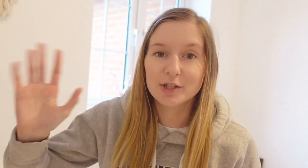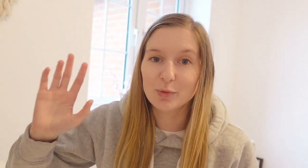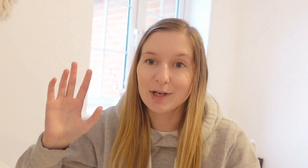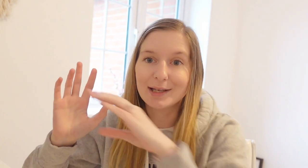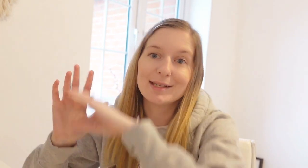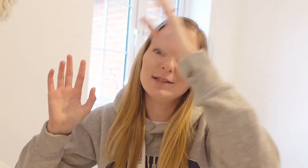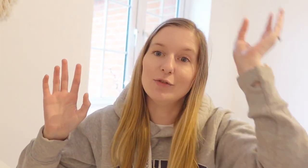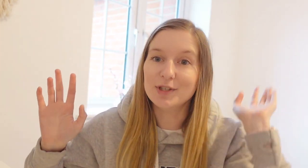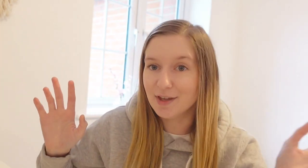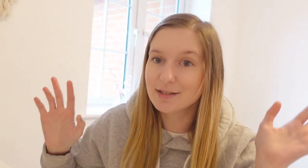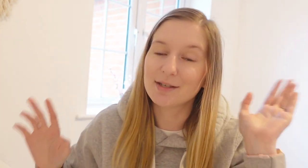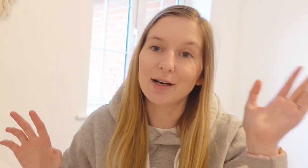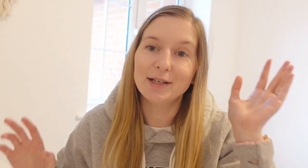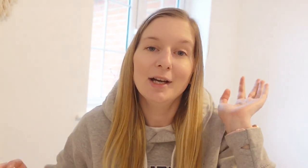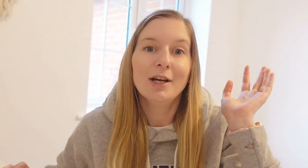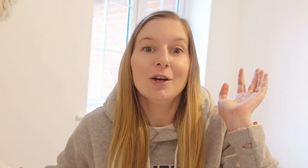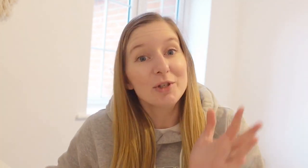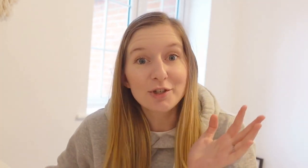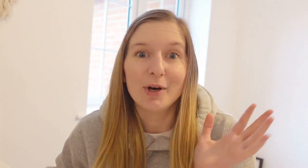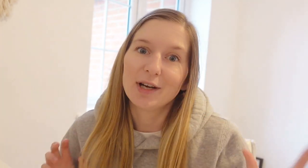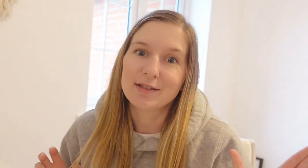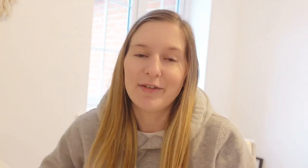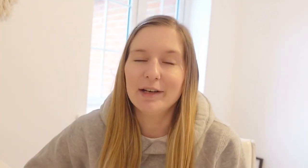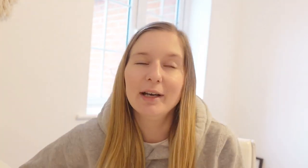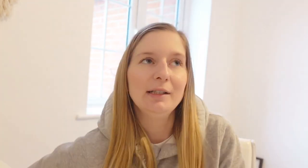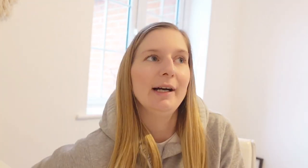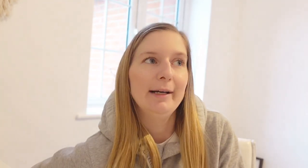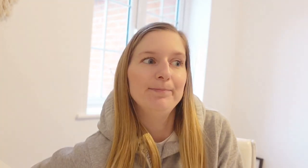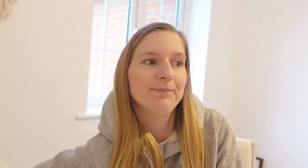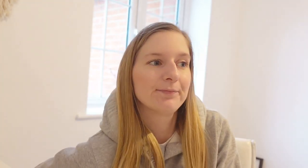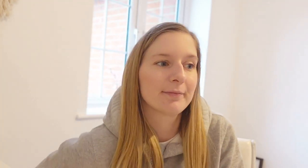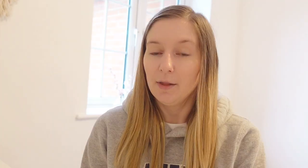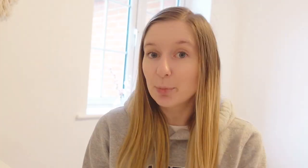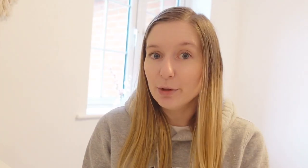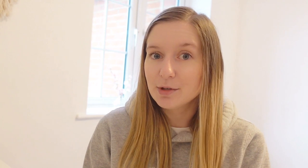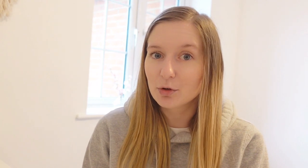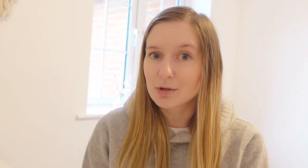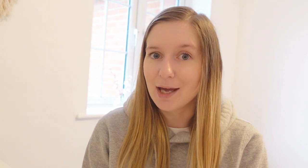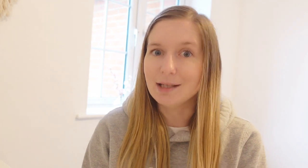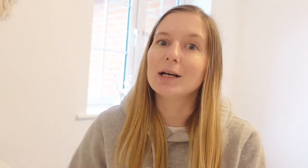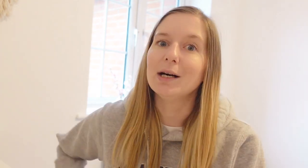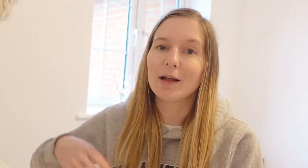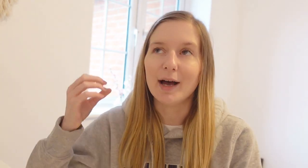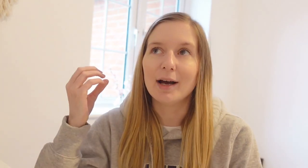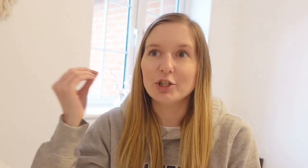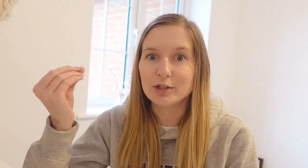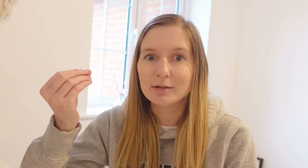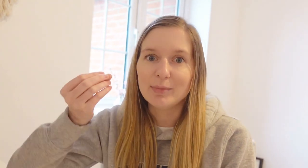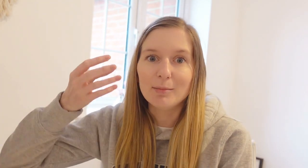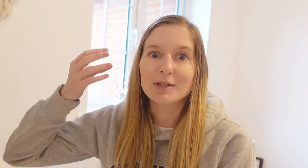doesn't work and sends it over to this side which does work and does have hearing. The pros of a cross aid are that I should be able to